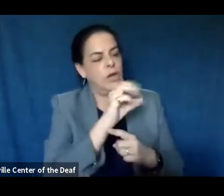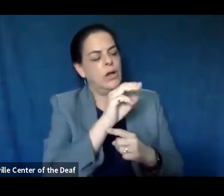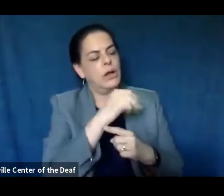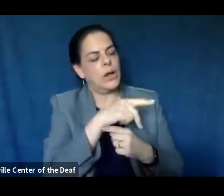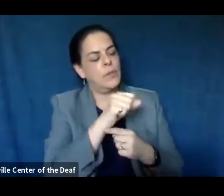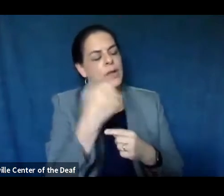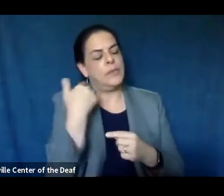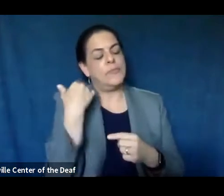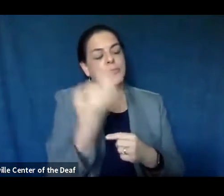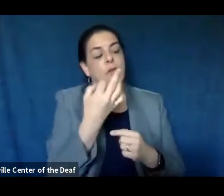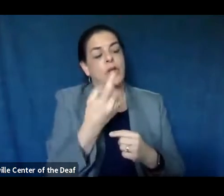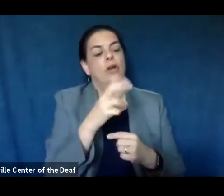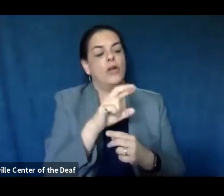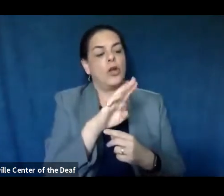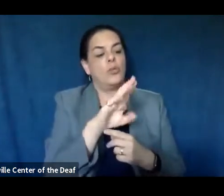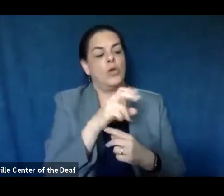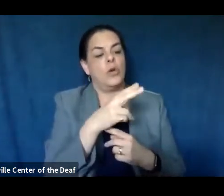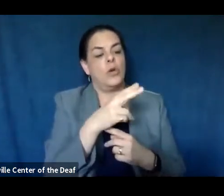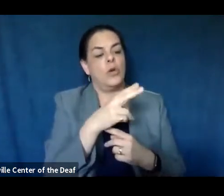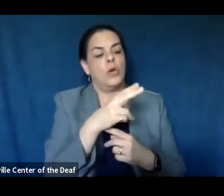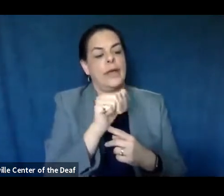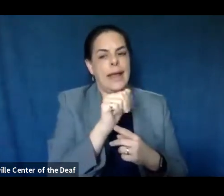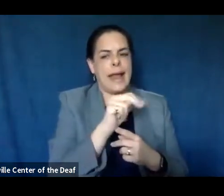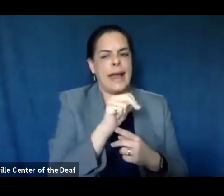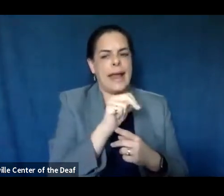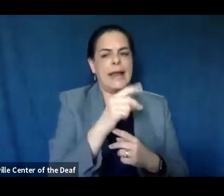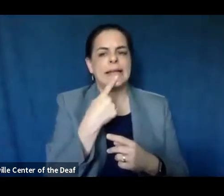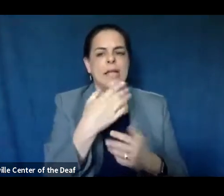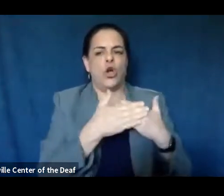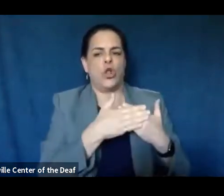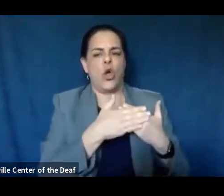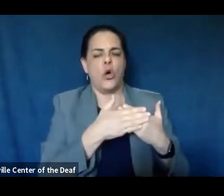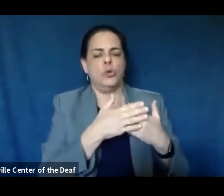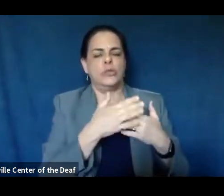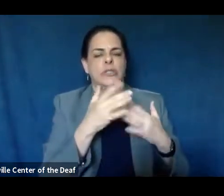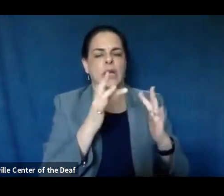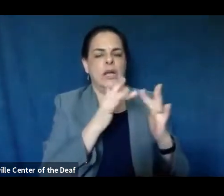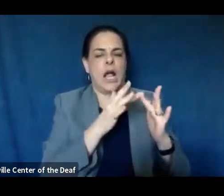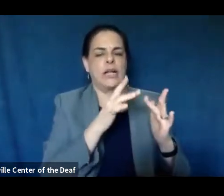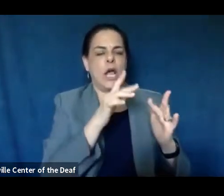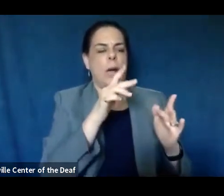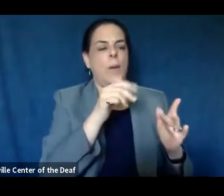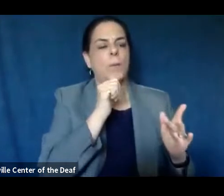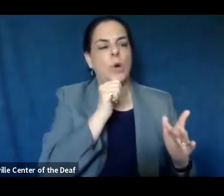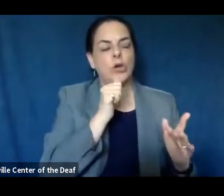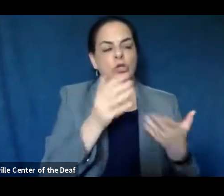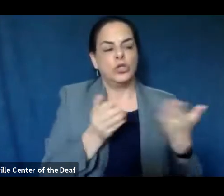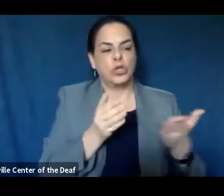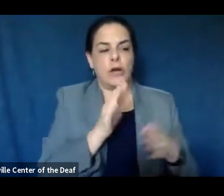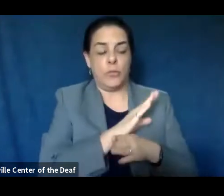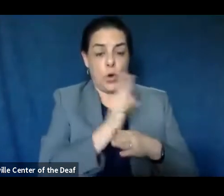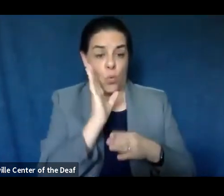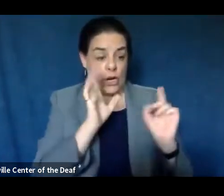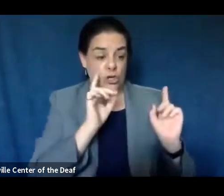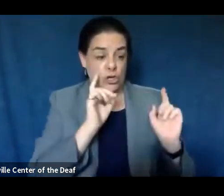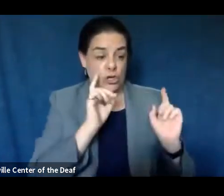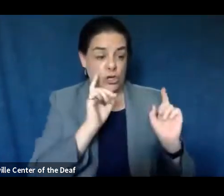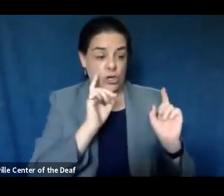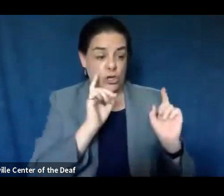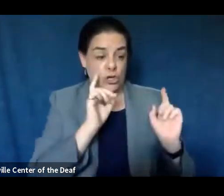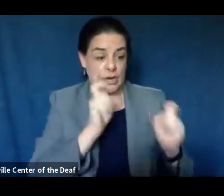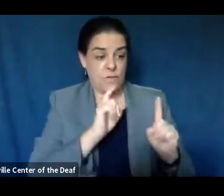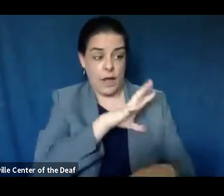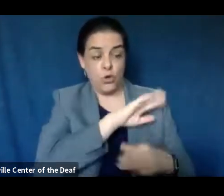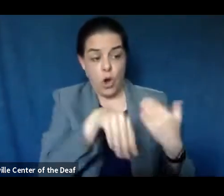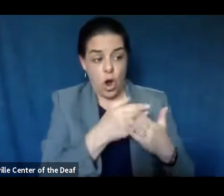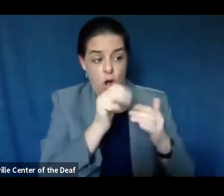Friday, Dr. Buchanan's order covered close contact personal service businesses. Will she issue an order that includes all of the guidelines?